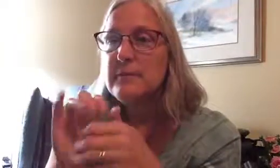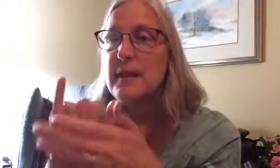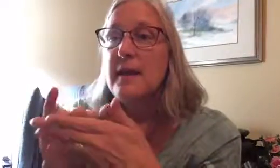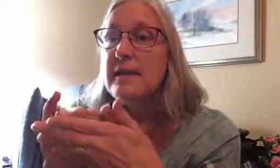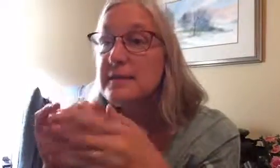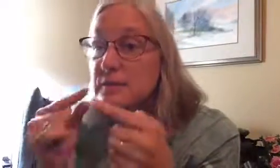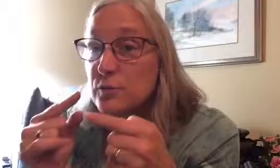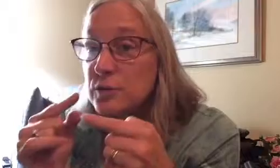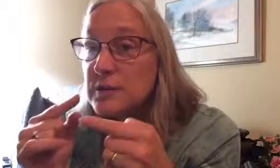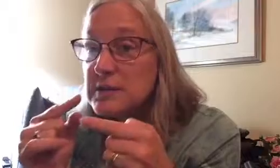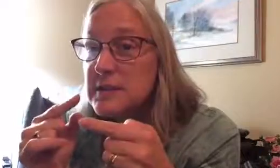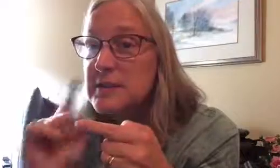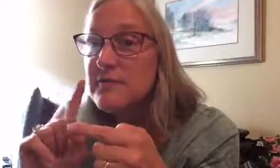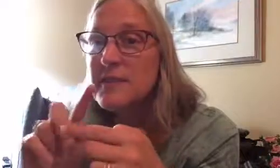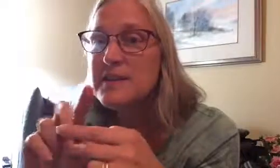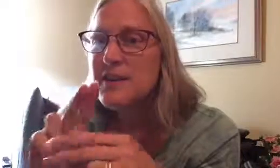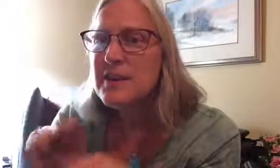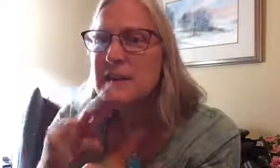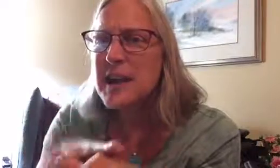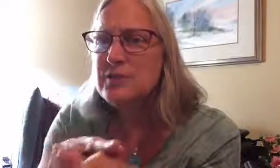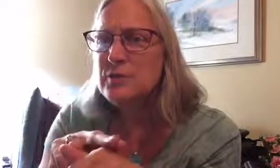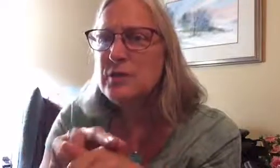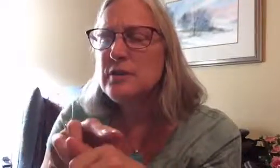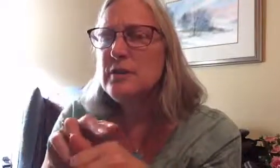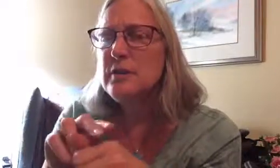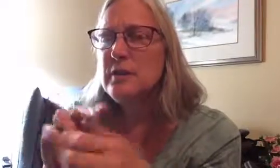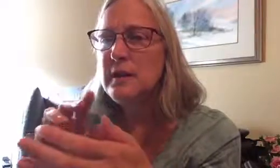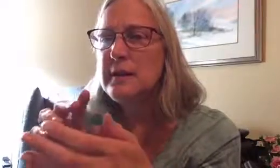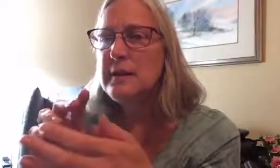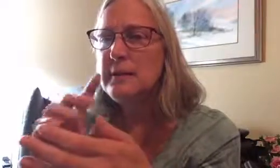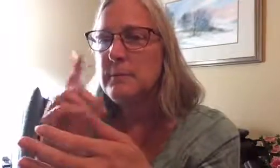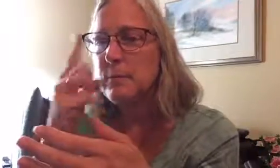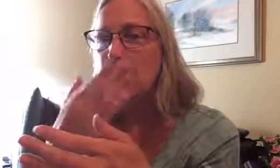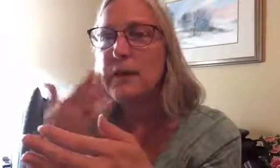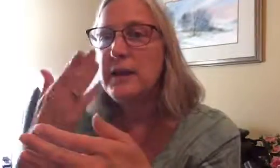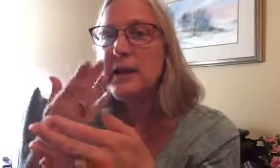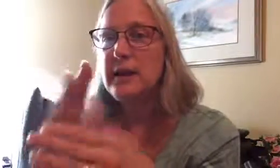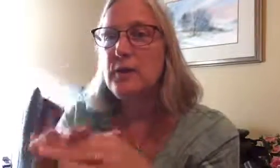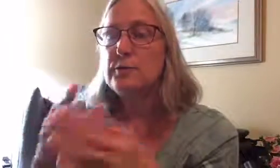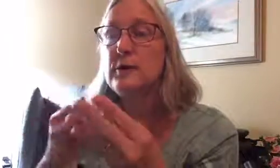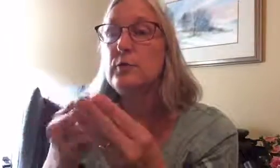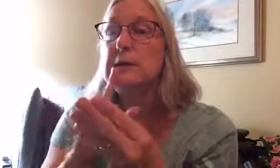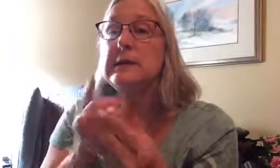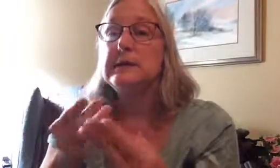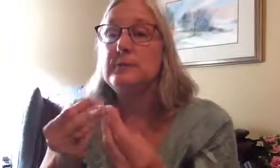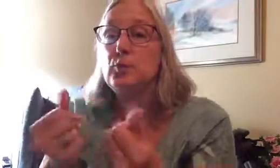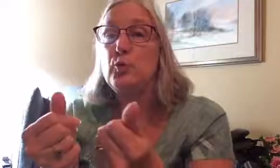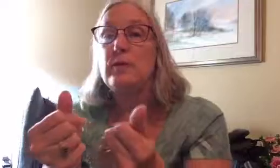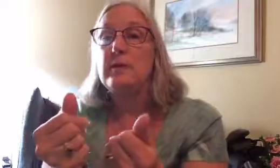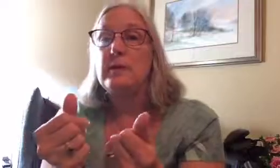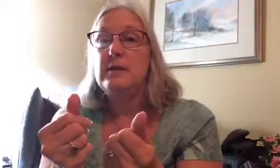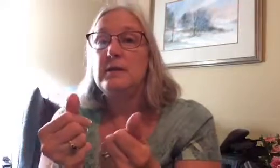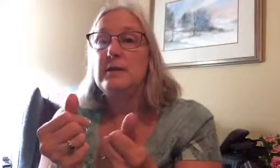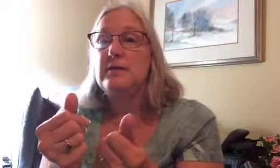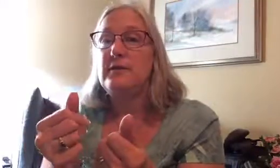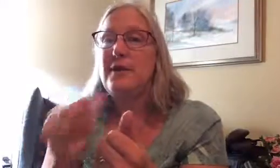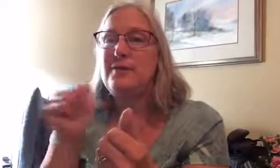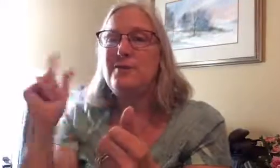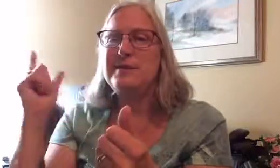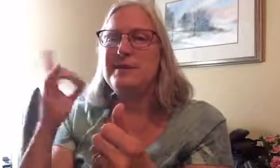that's cool, you can see it's very natural looking and goes on really smooth, so I know this